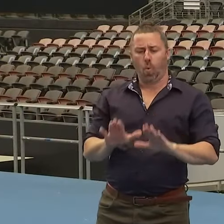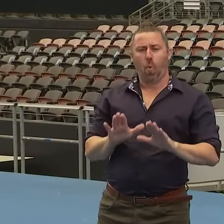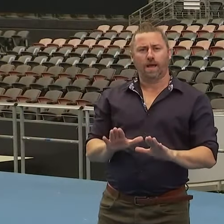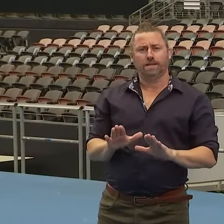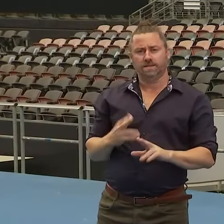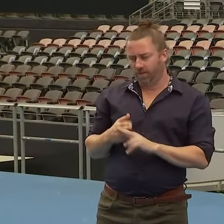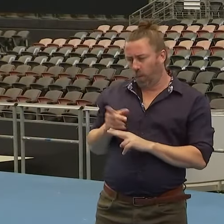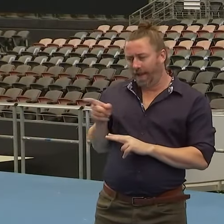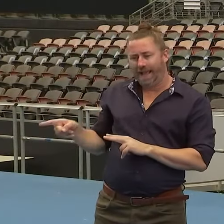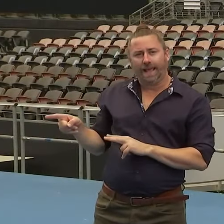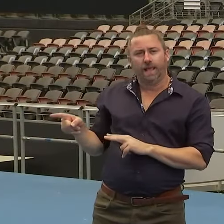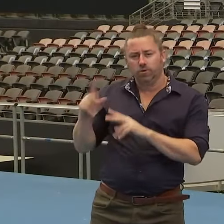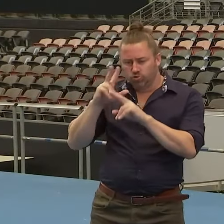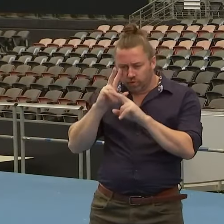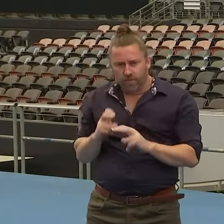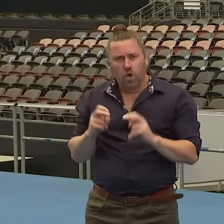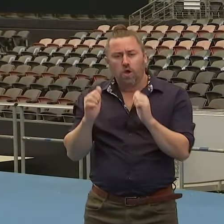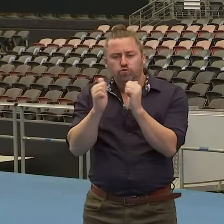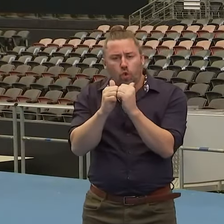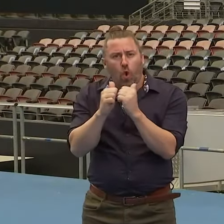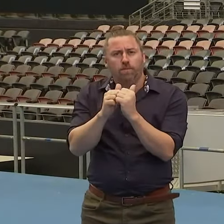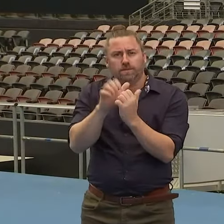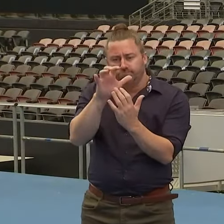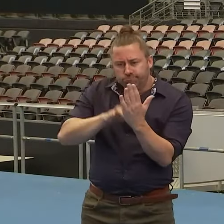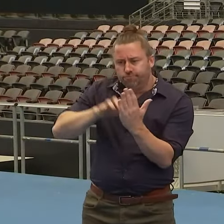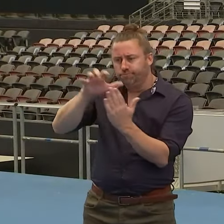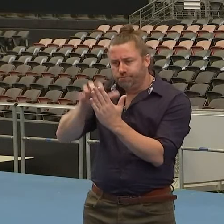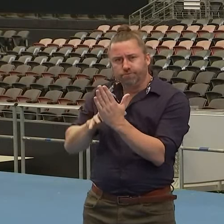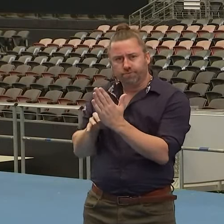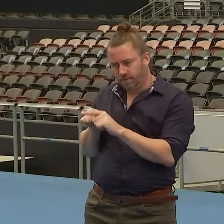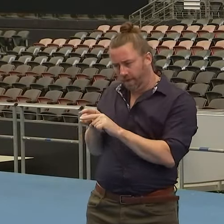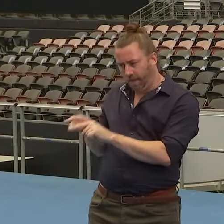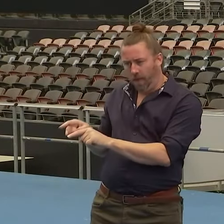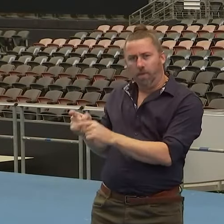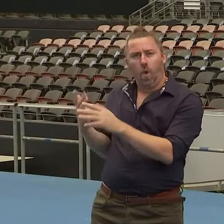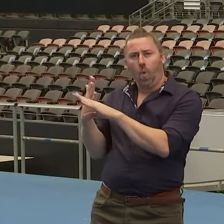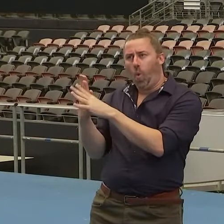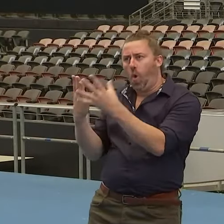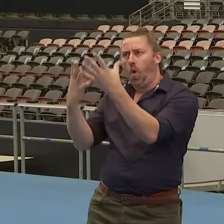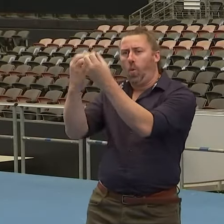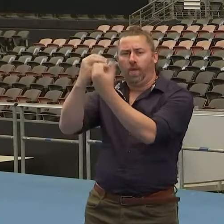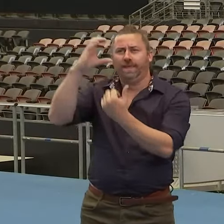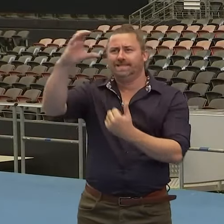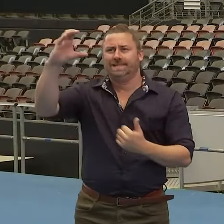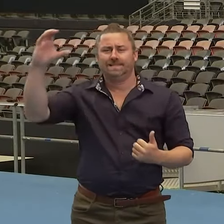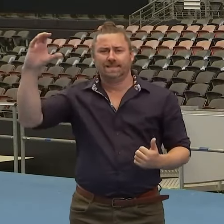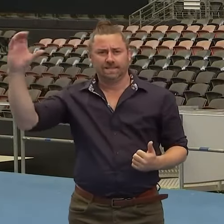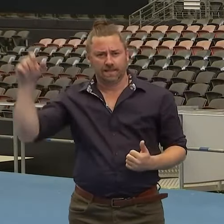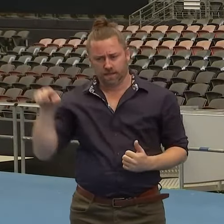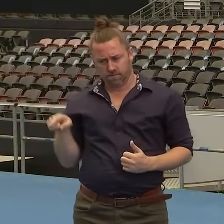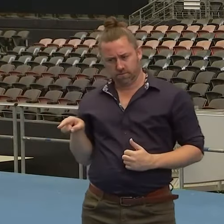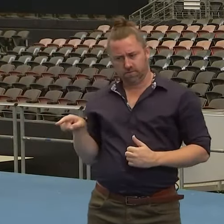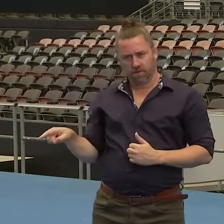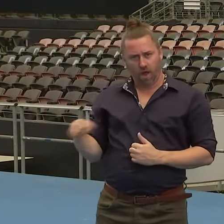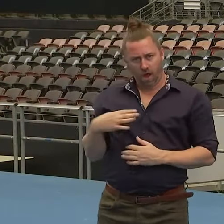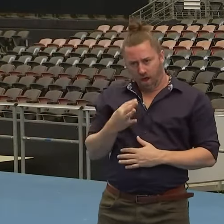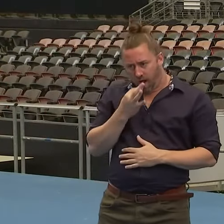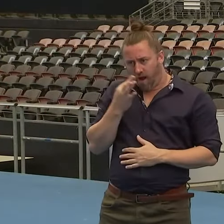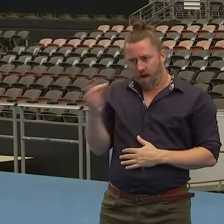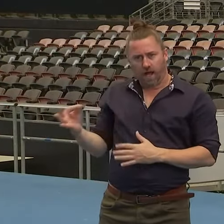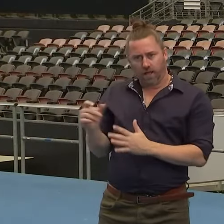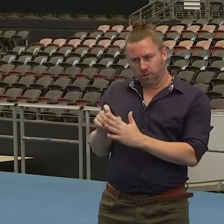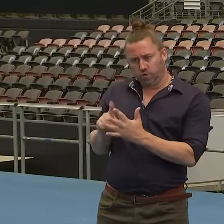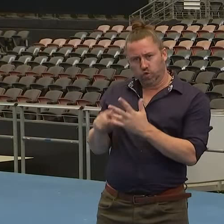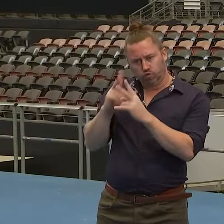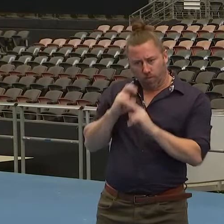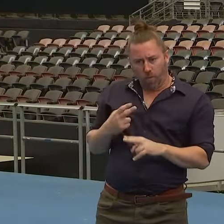Archivist to review all of the documents, and it was up to them and the triple C. So there was an important part that the State Archivist was playing that you were to rely on.